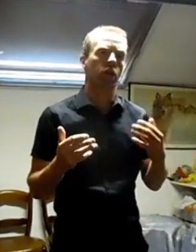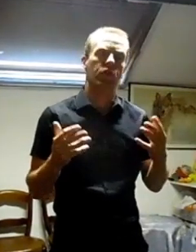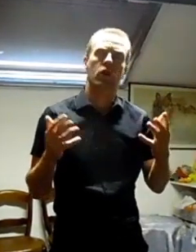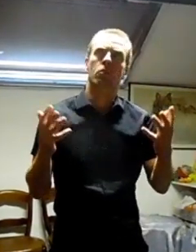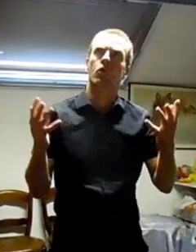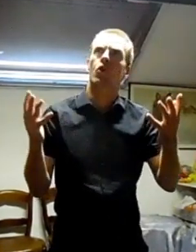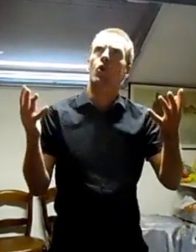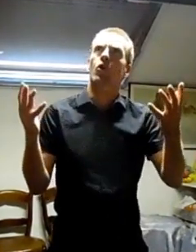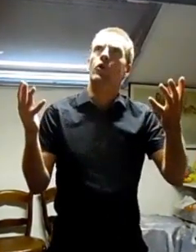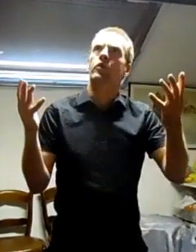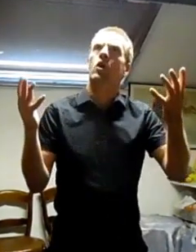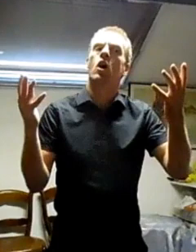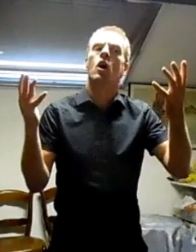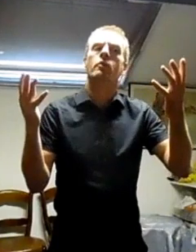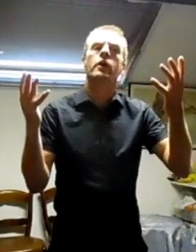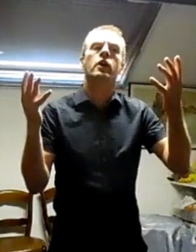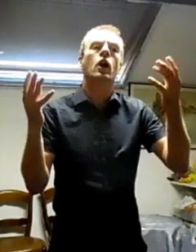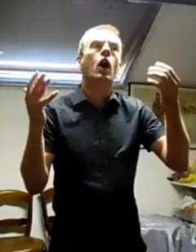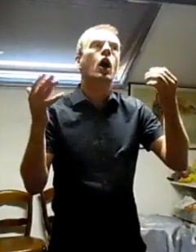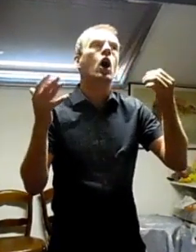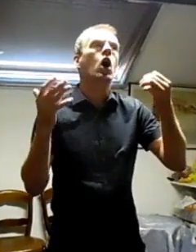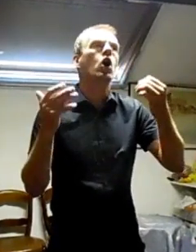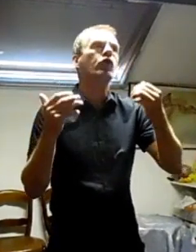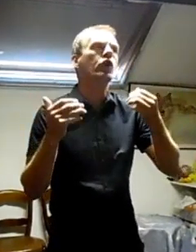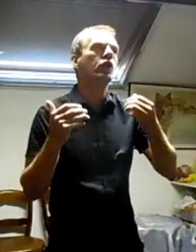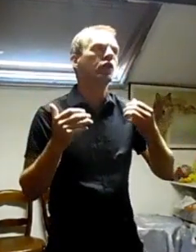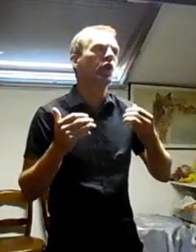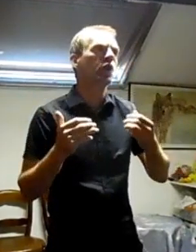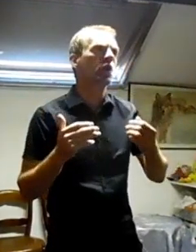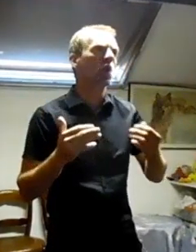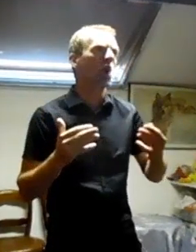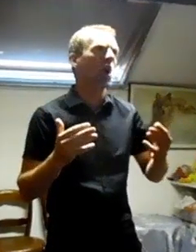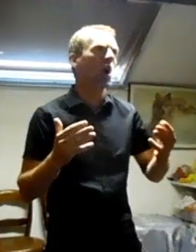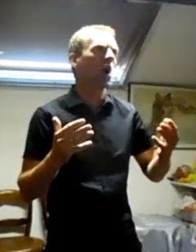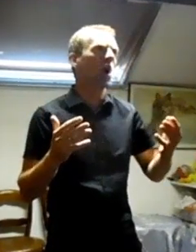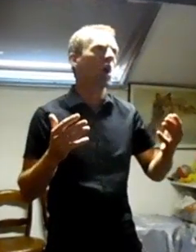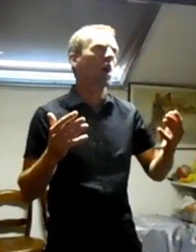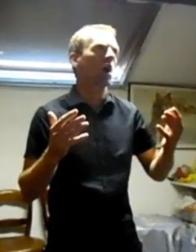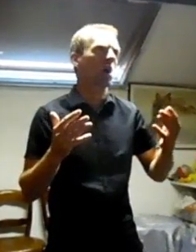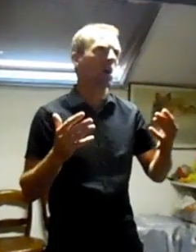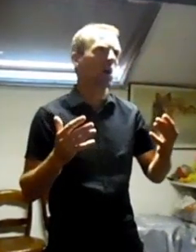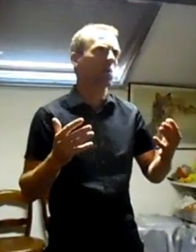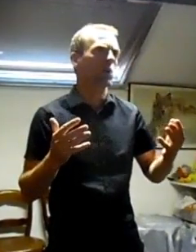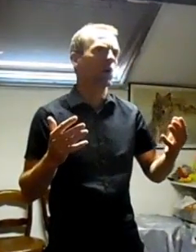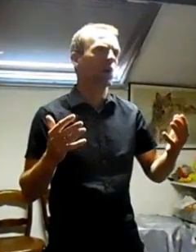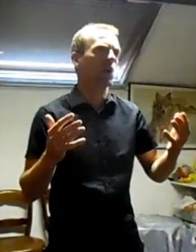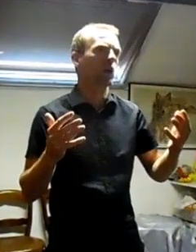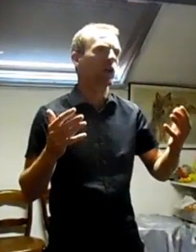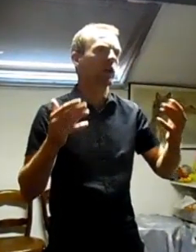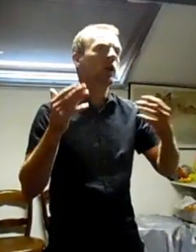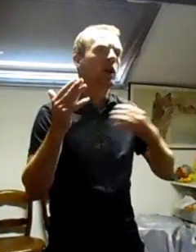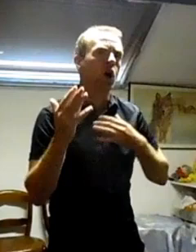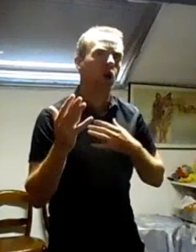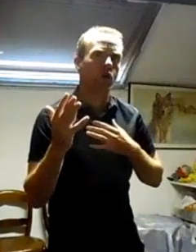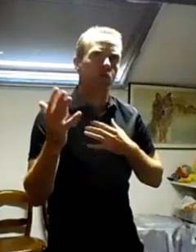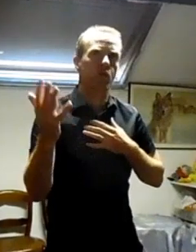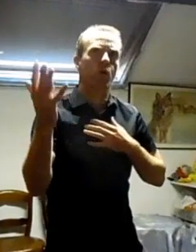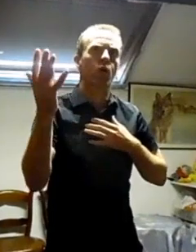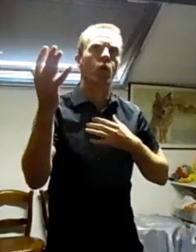And the moon coming out in the coming. Oh, you